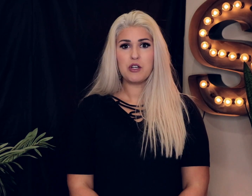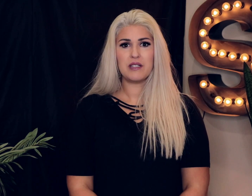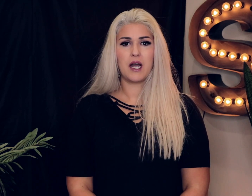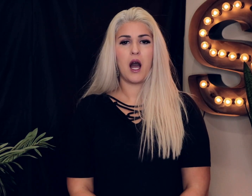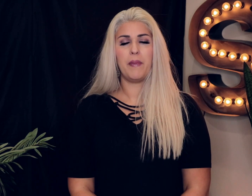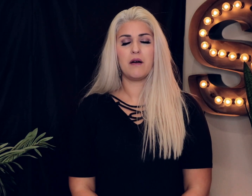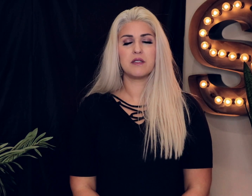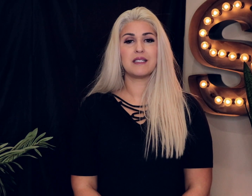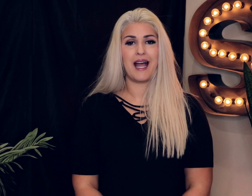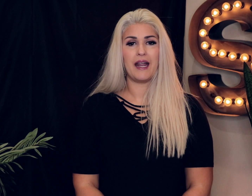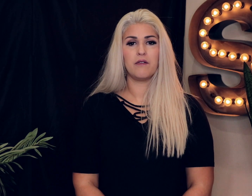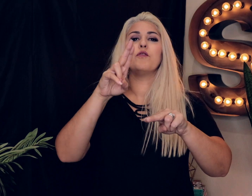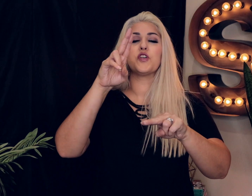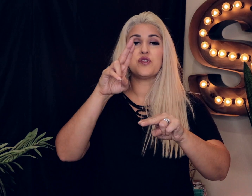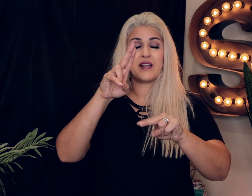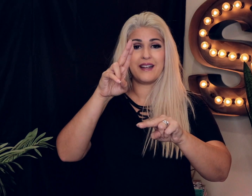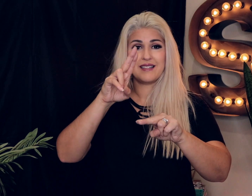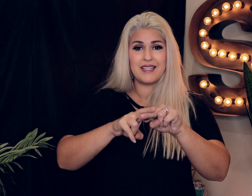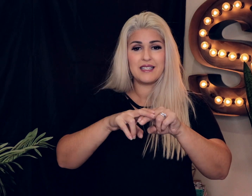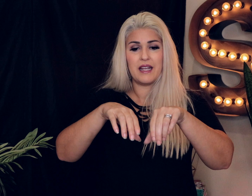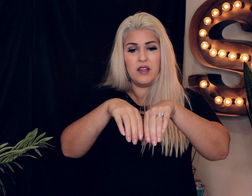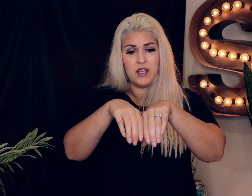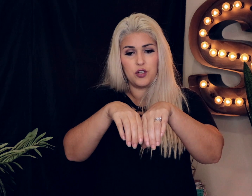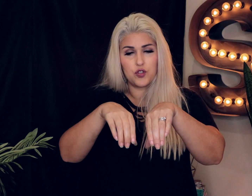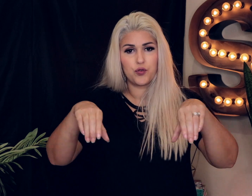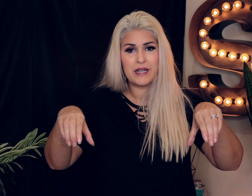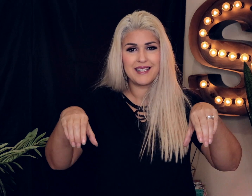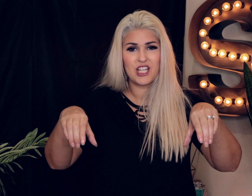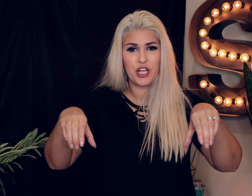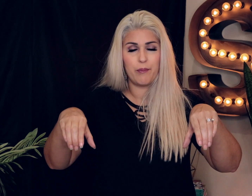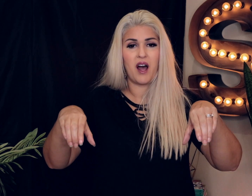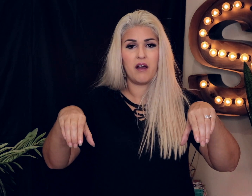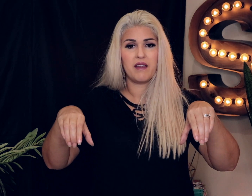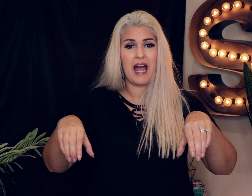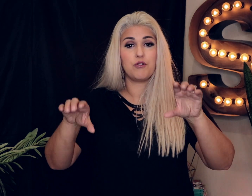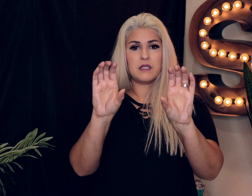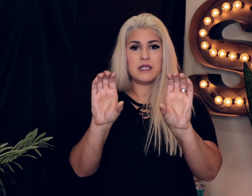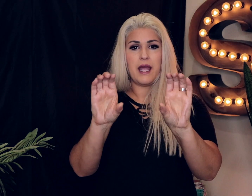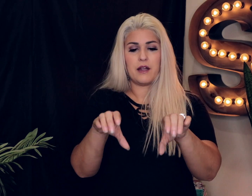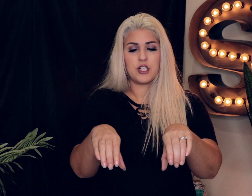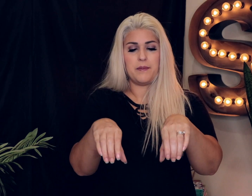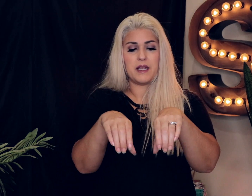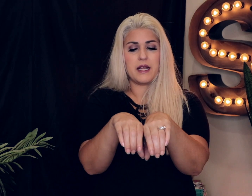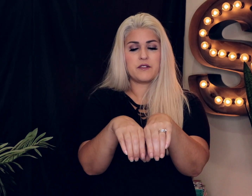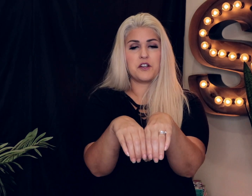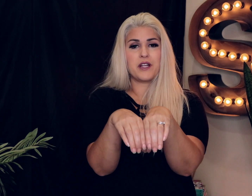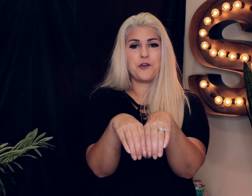is a compound sign first you sign sit and then you trace the shape of the couch see handshape index fingers together